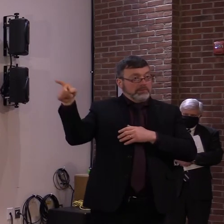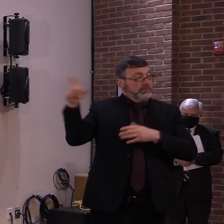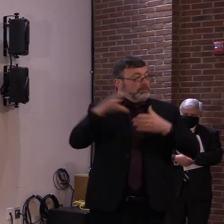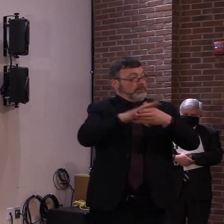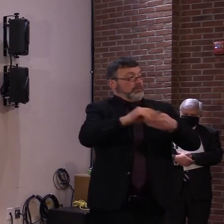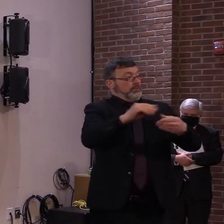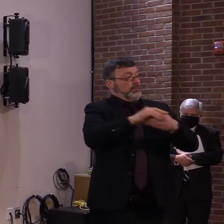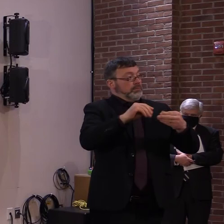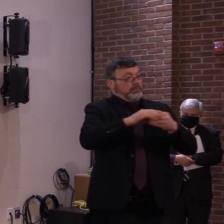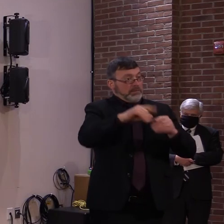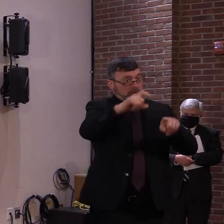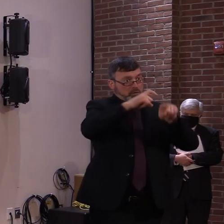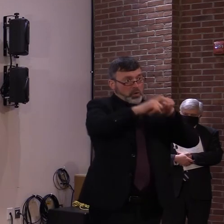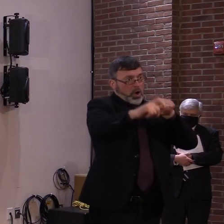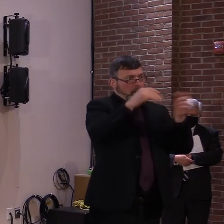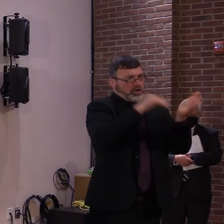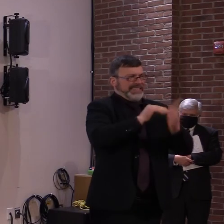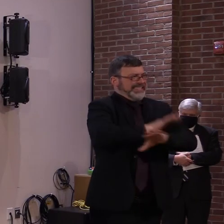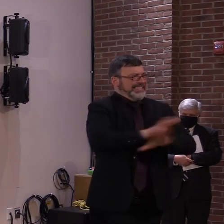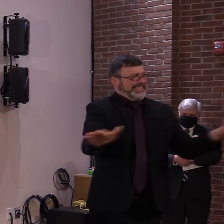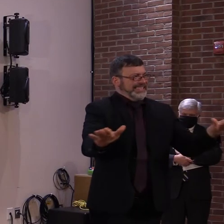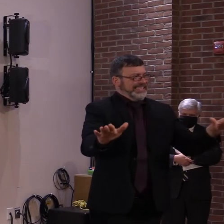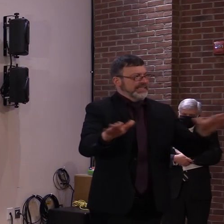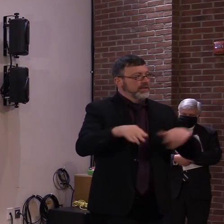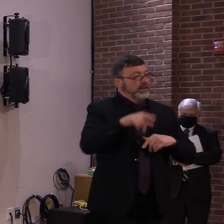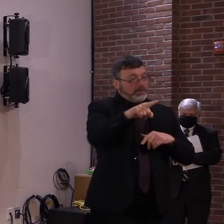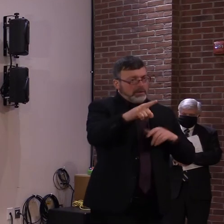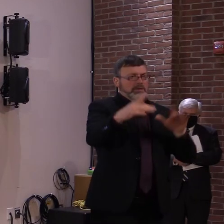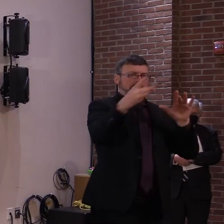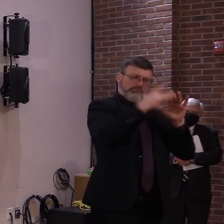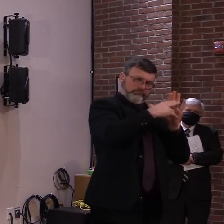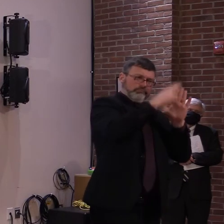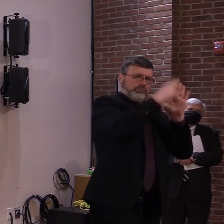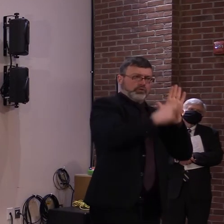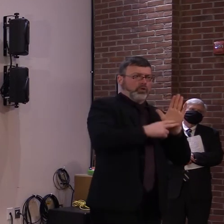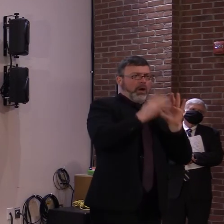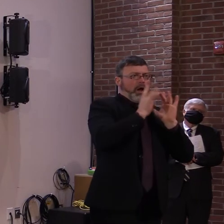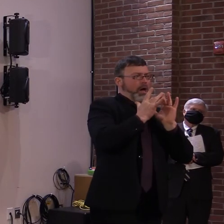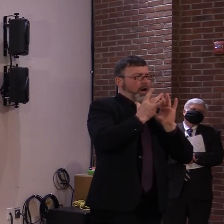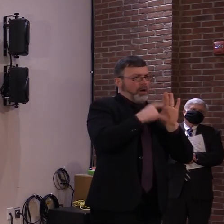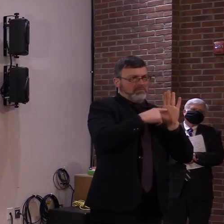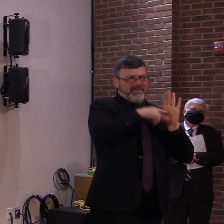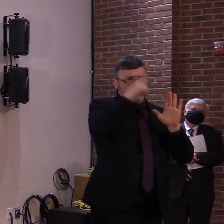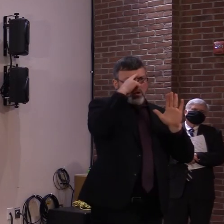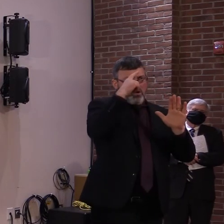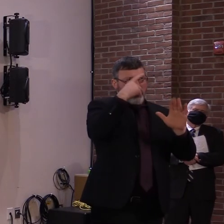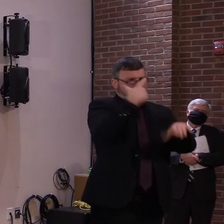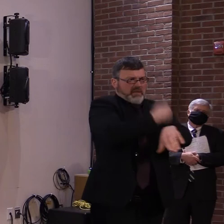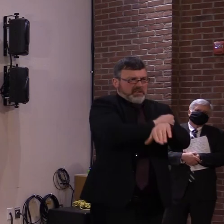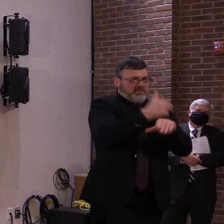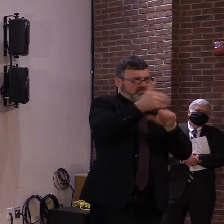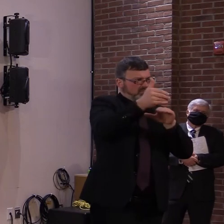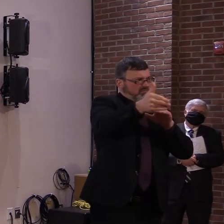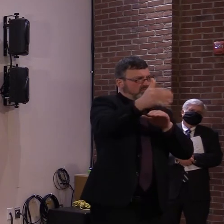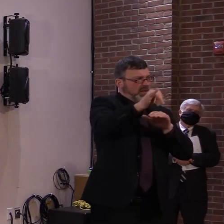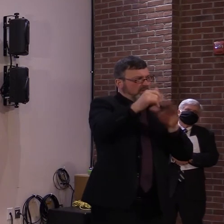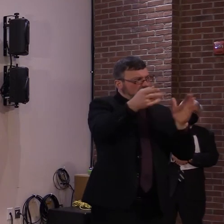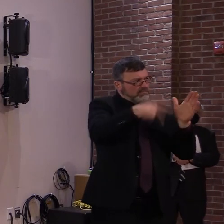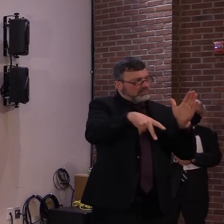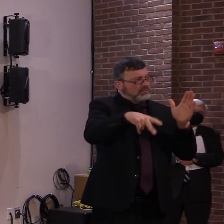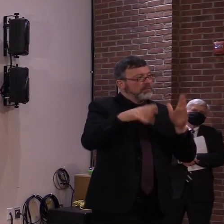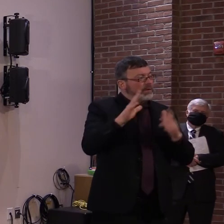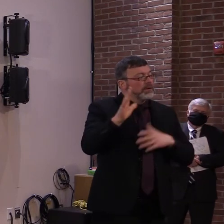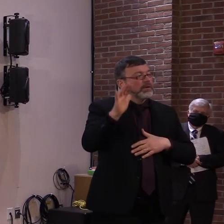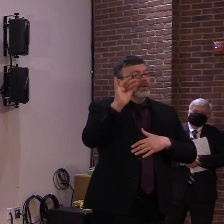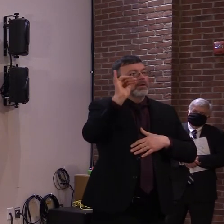book appointments. But what if people, you know, as the age banding approaches have questions about whether, if or when they should